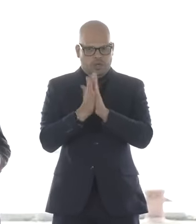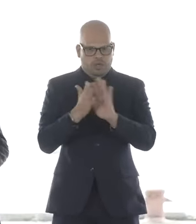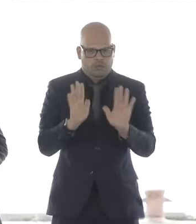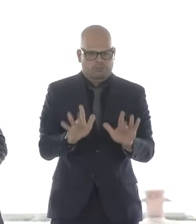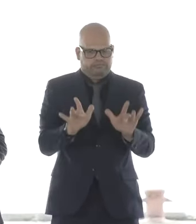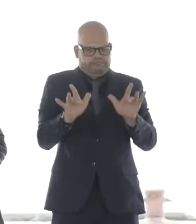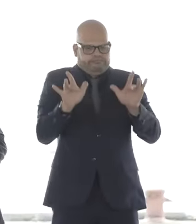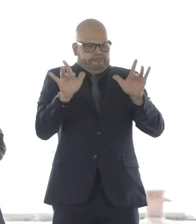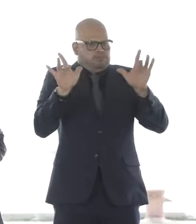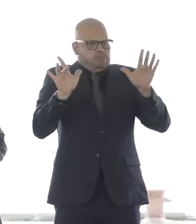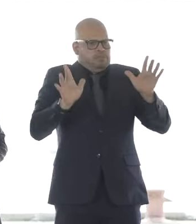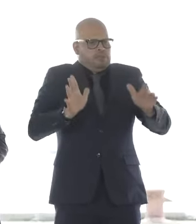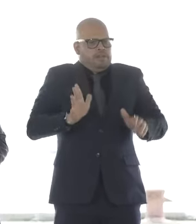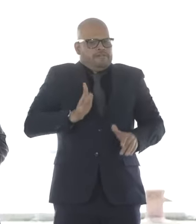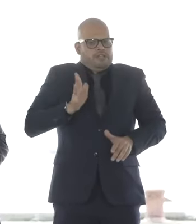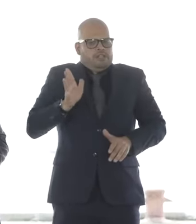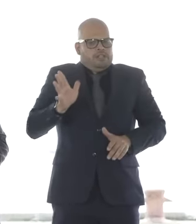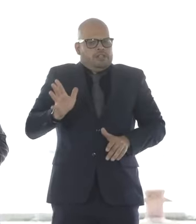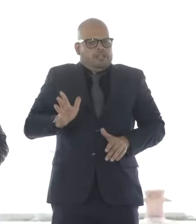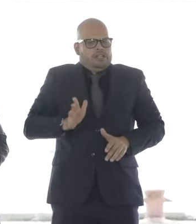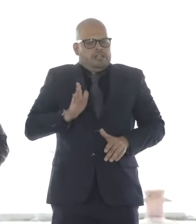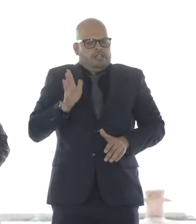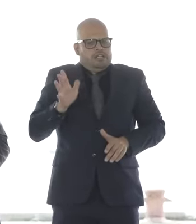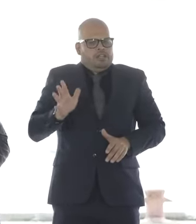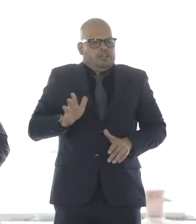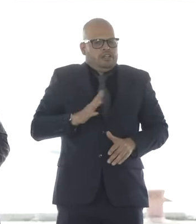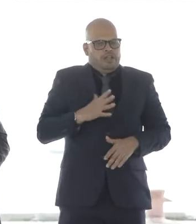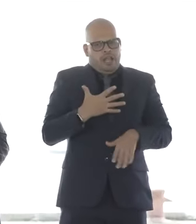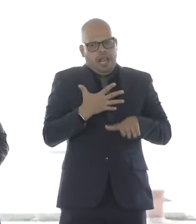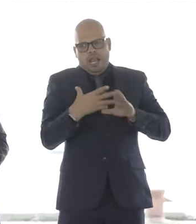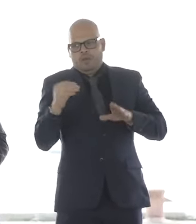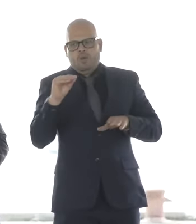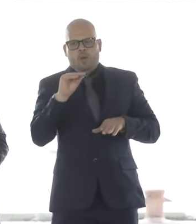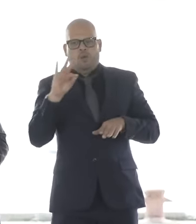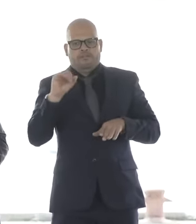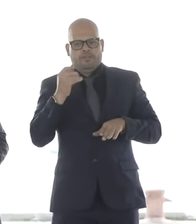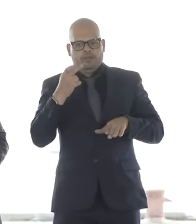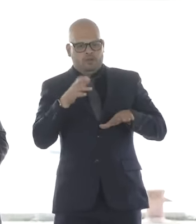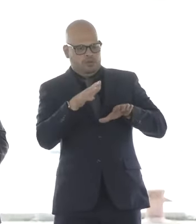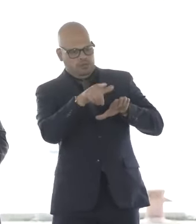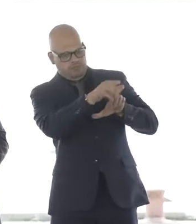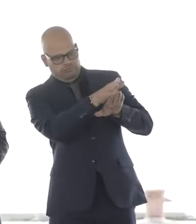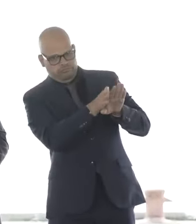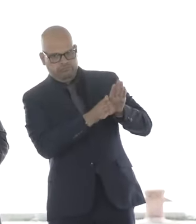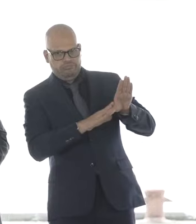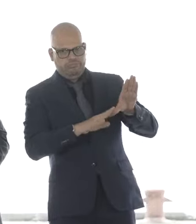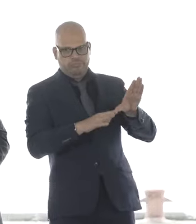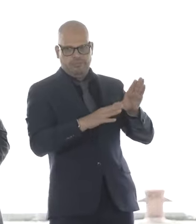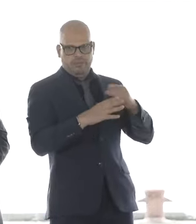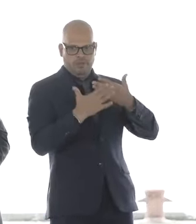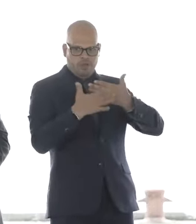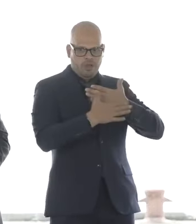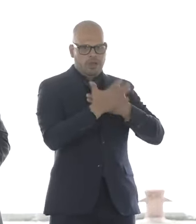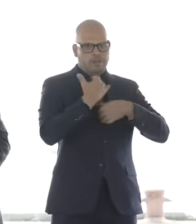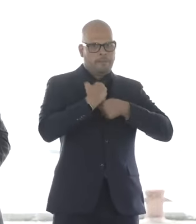the offshore wind industry from staging to berthing to deployment of assets throughout